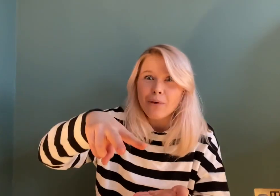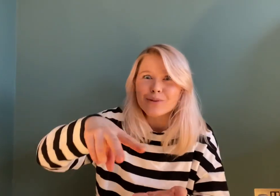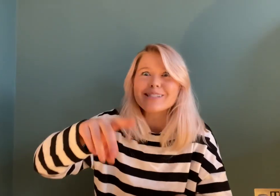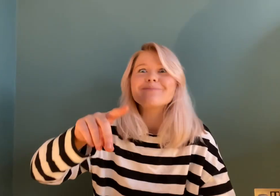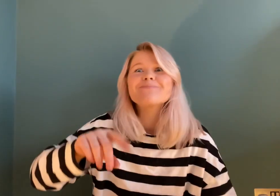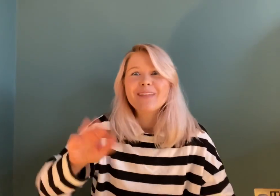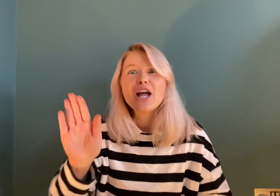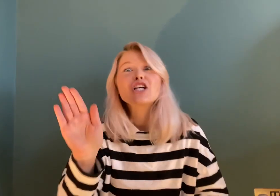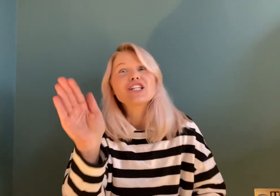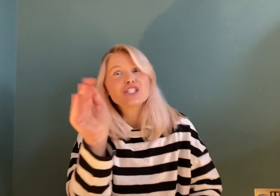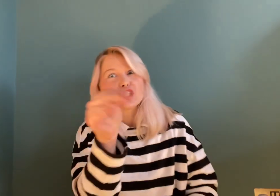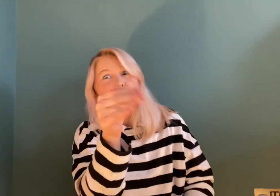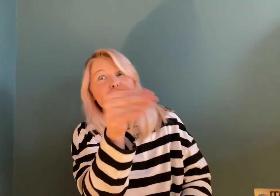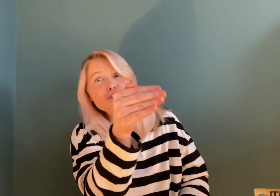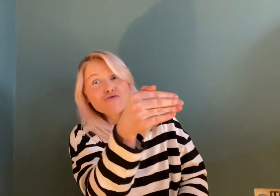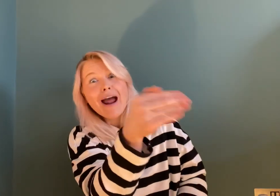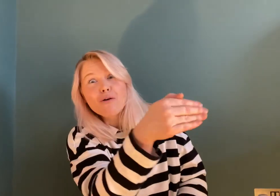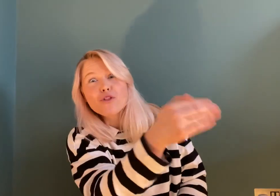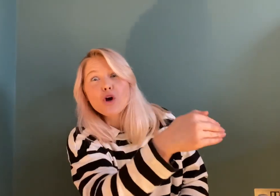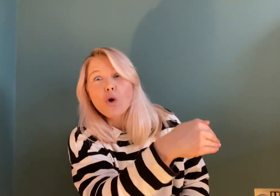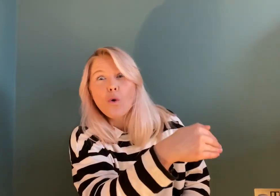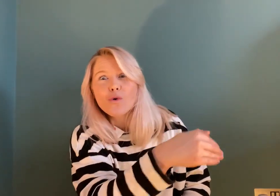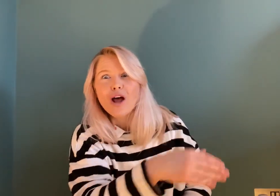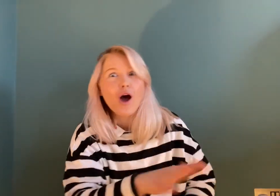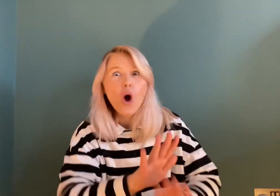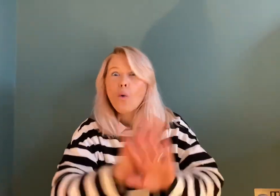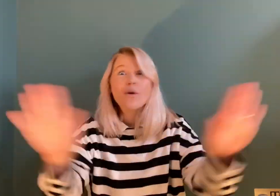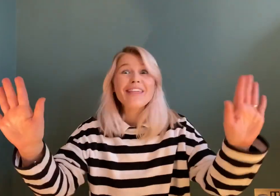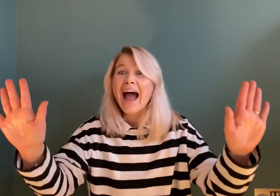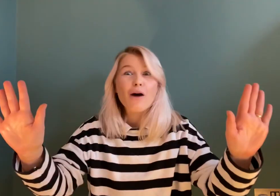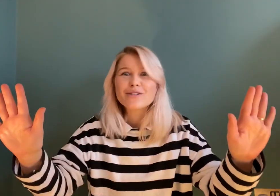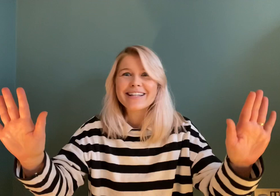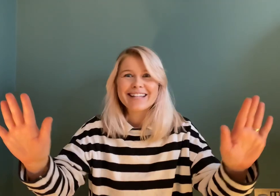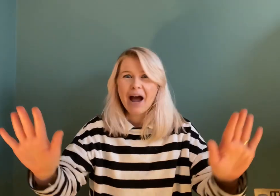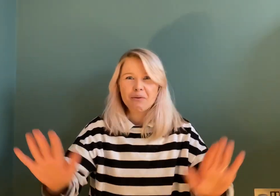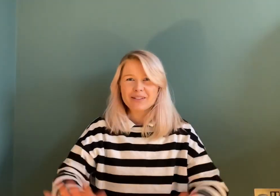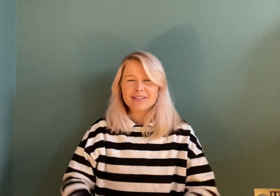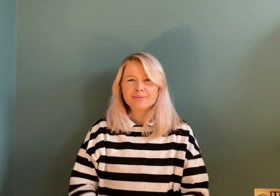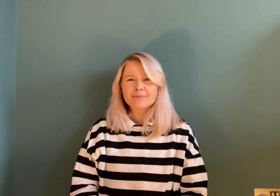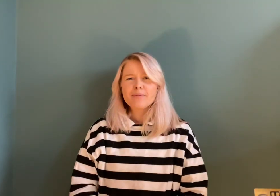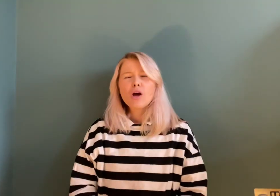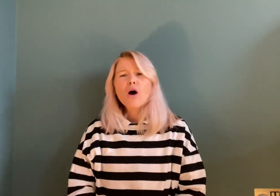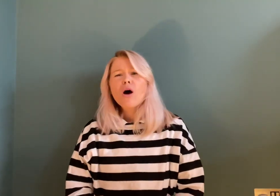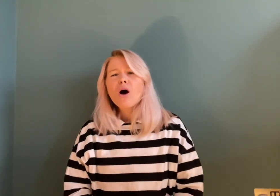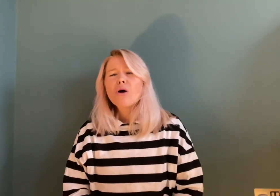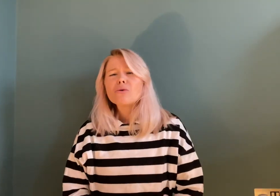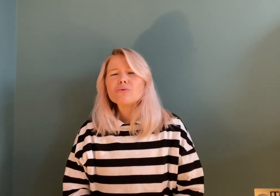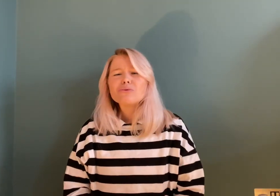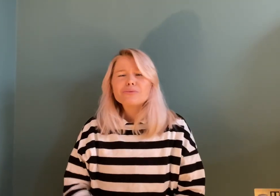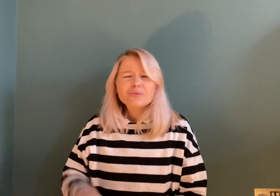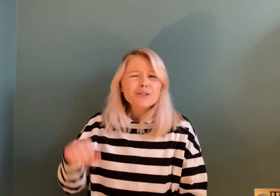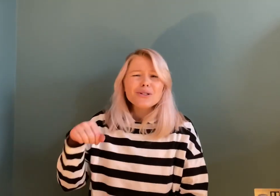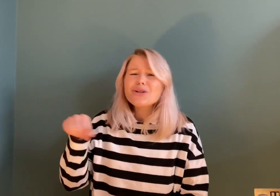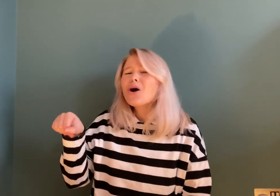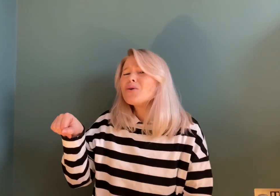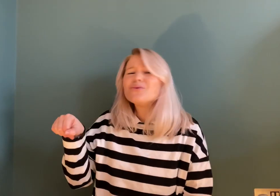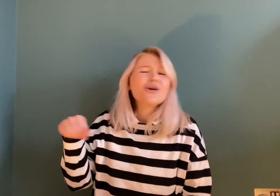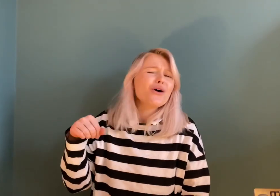She's just around the corner without a doubt. Oh, no, no,